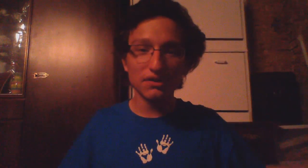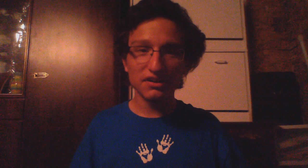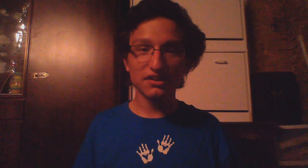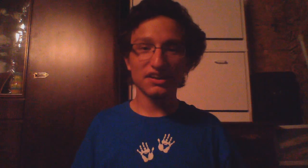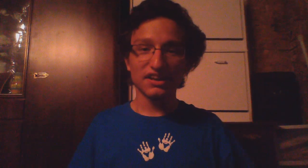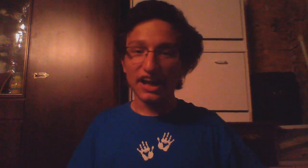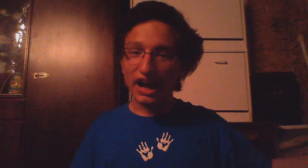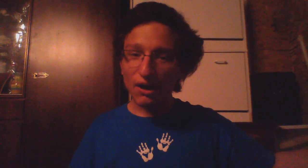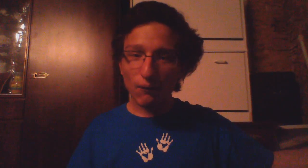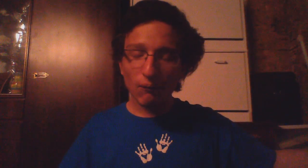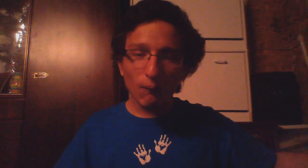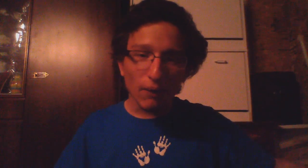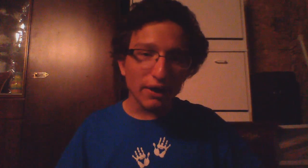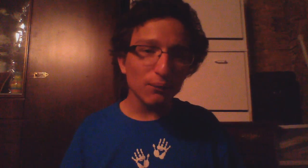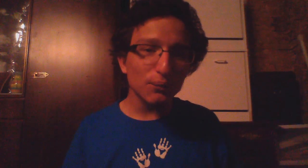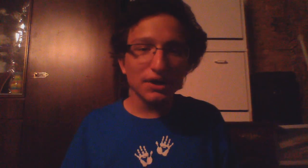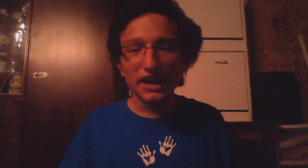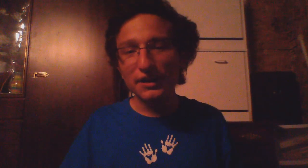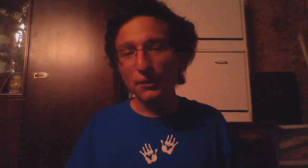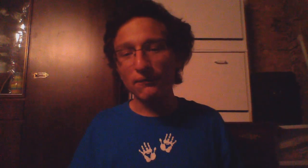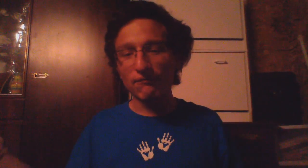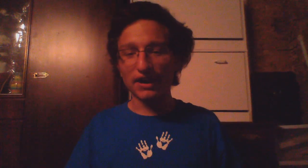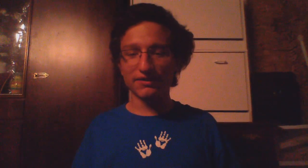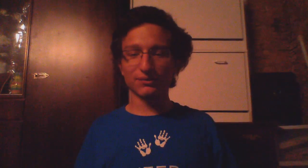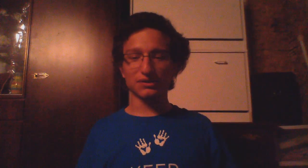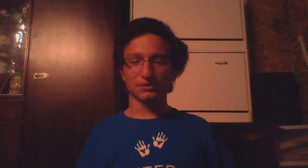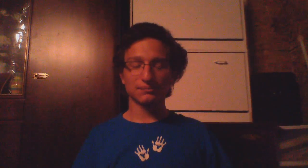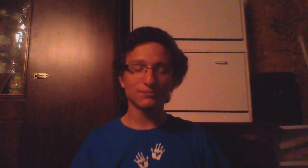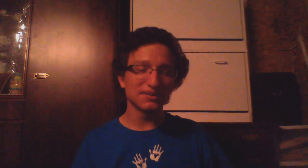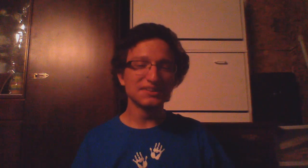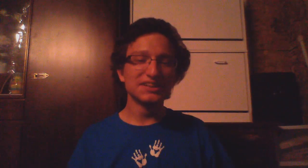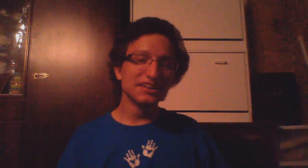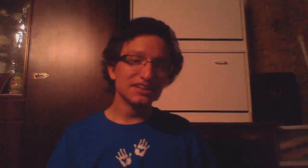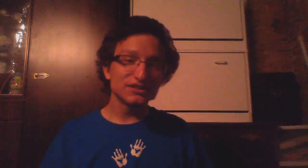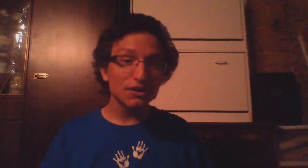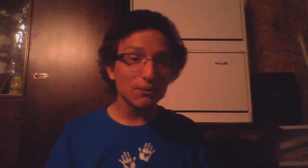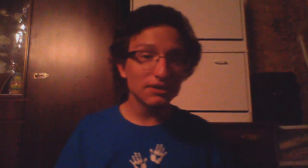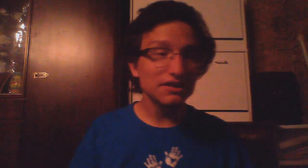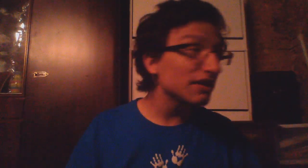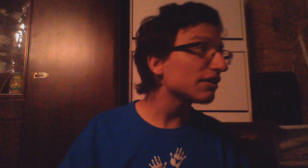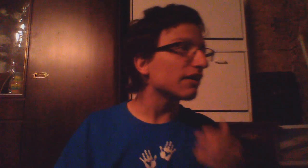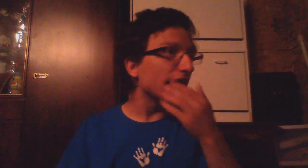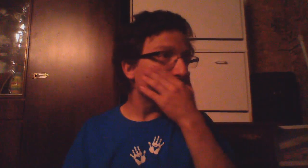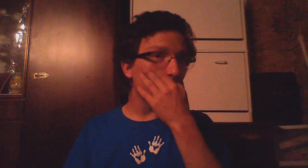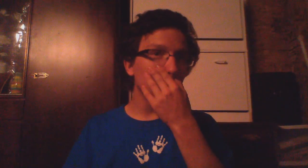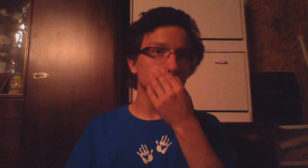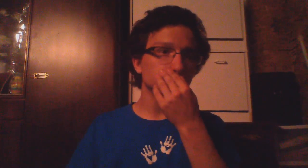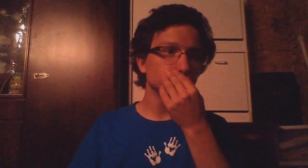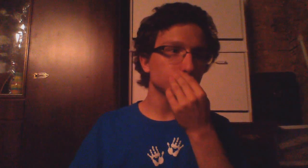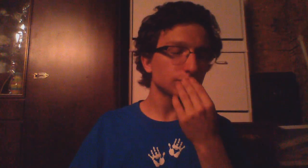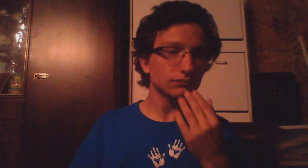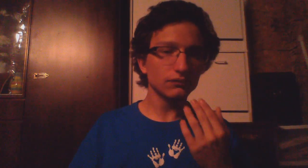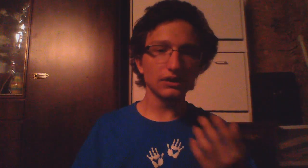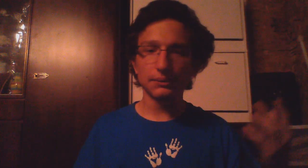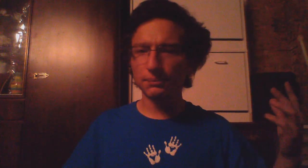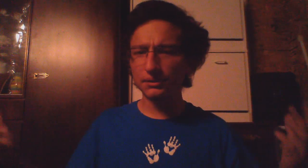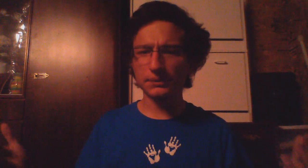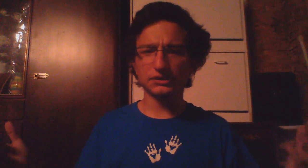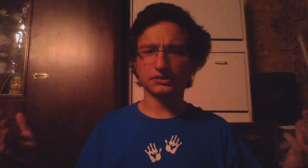where would I go if I ever do so what did I do today I pretty much